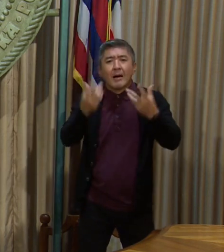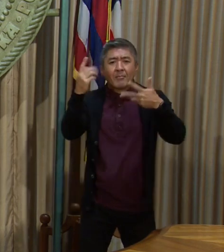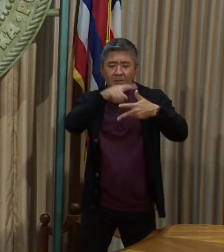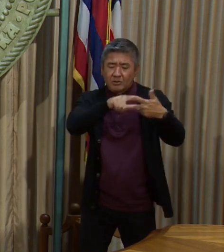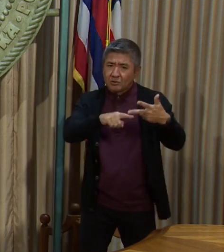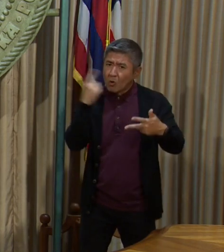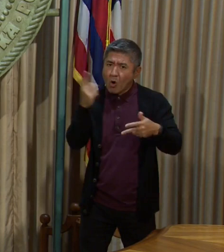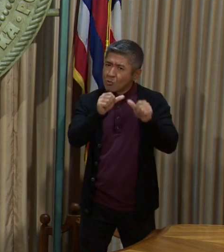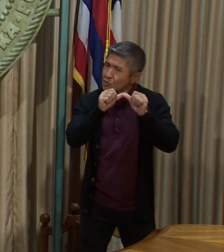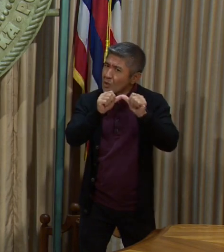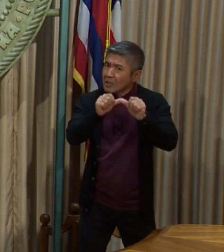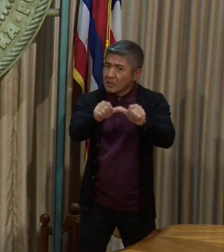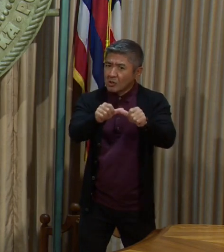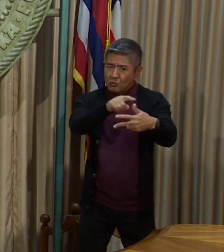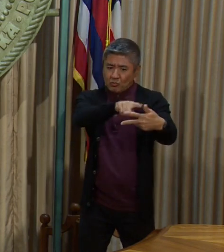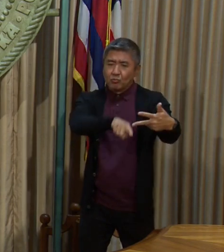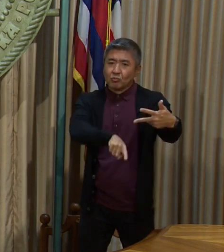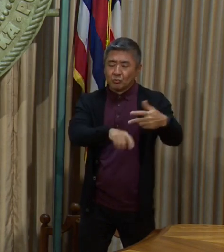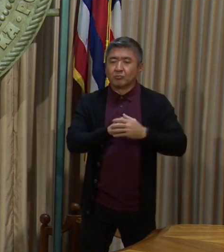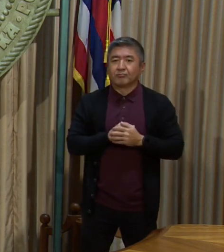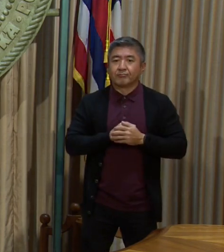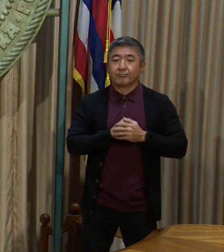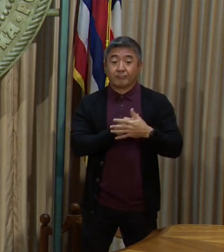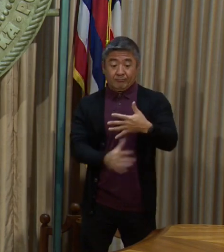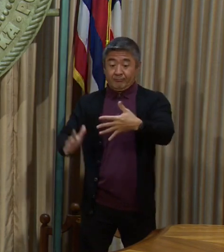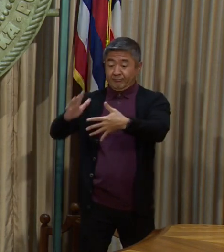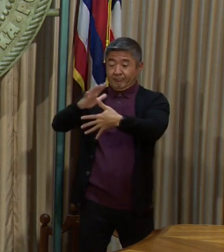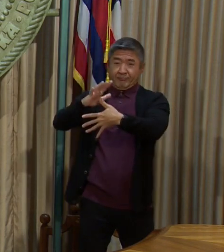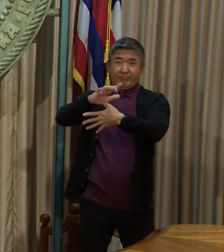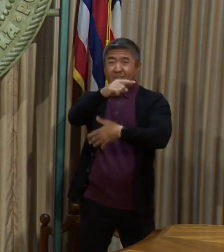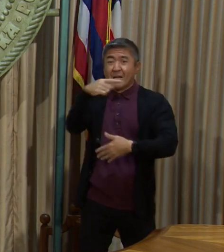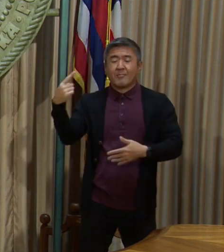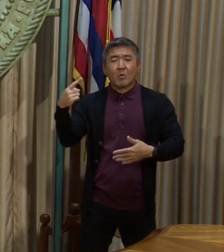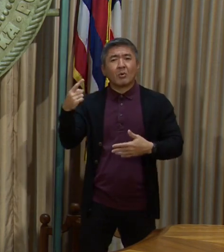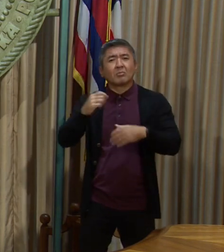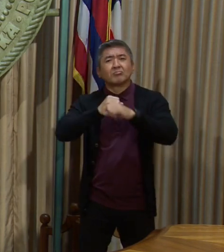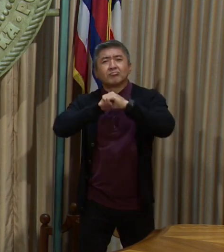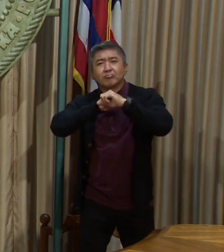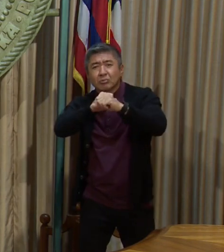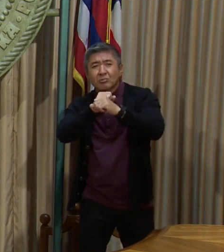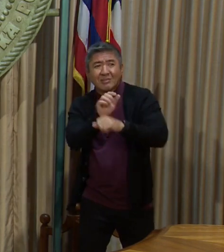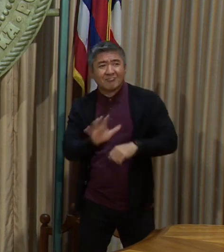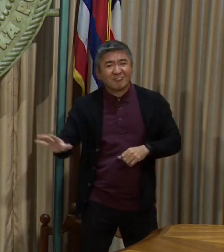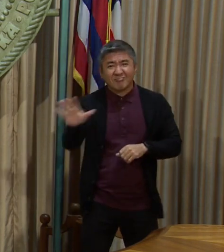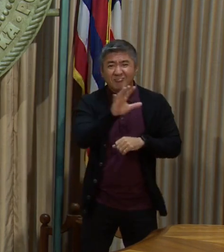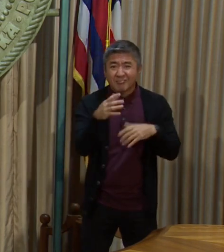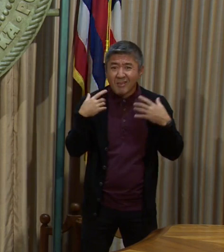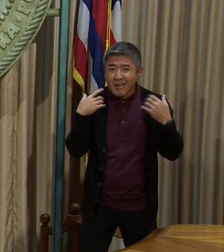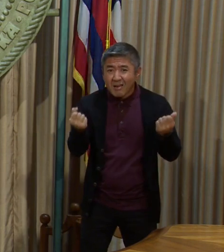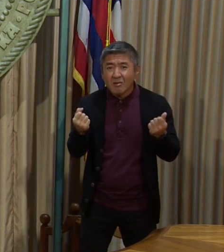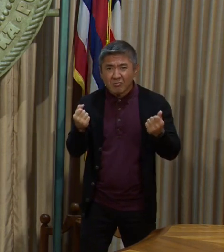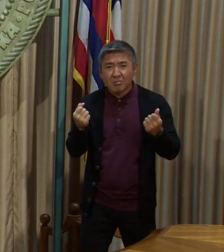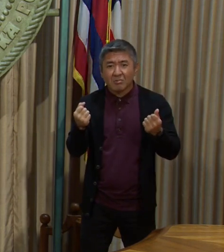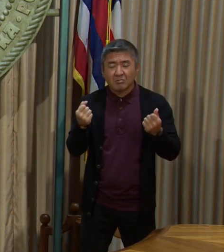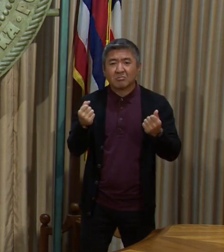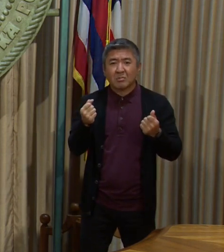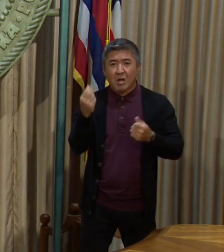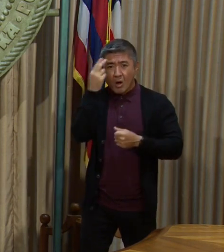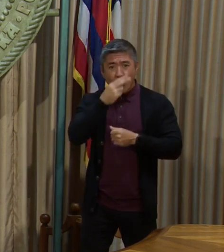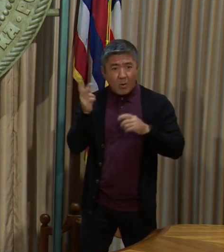Our number one priority remains protecting the health and well-being of Hawaii citizens,